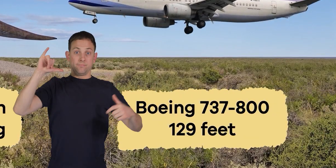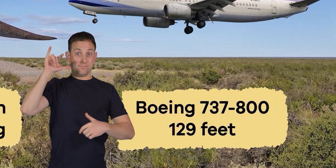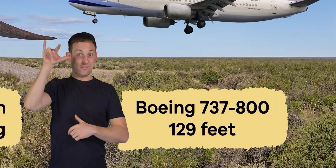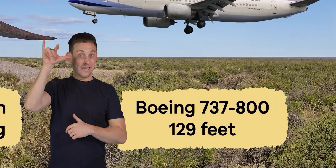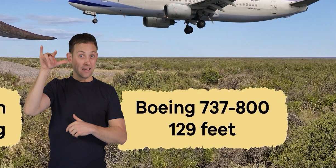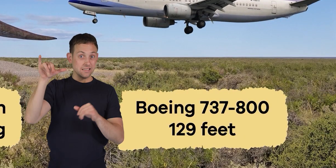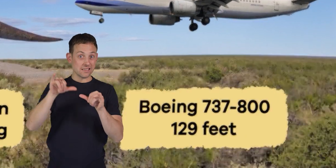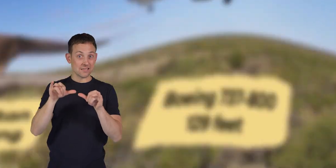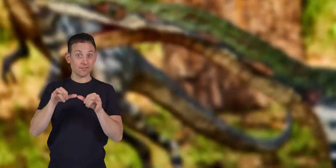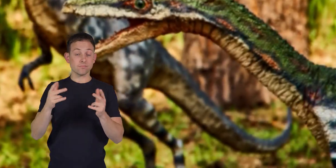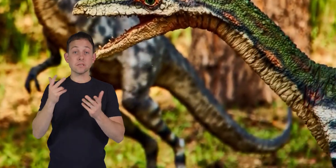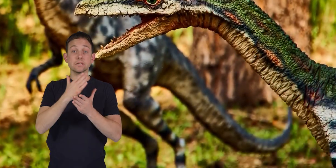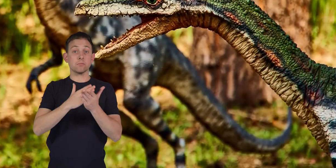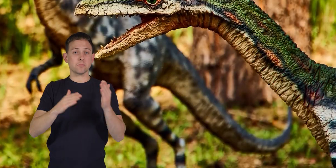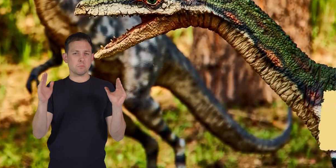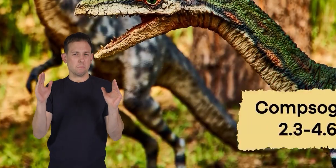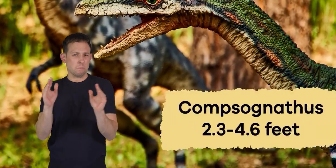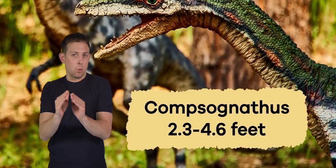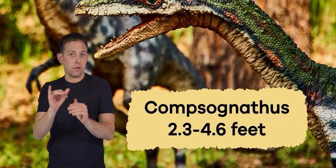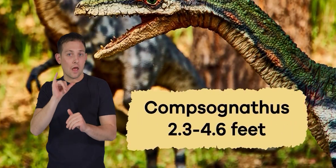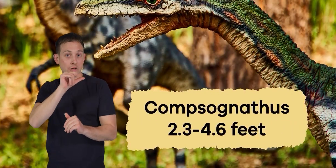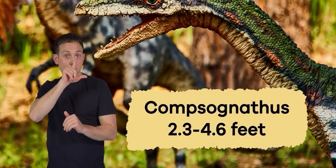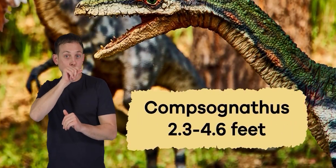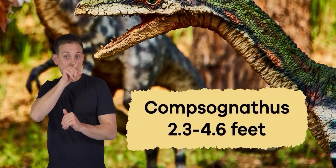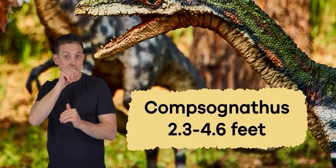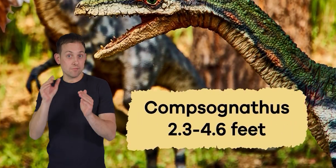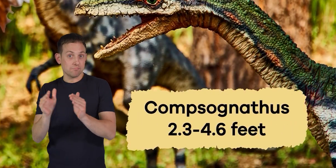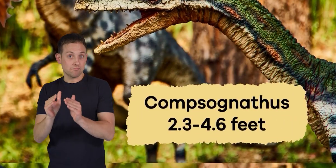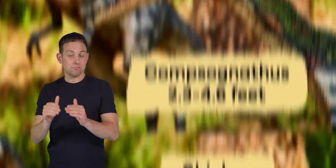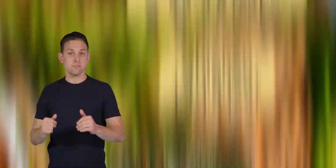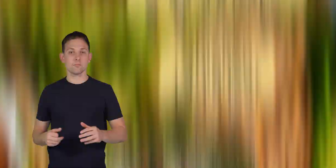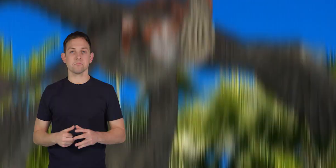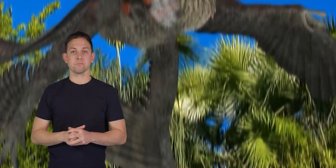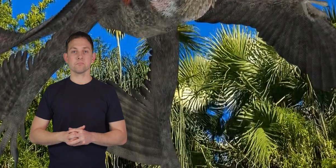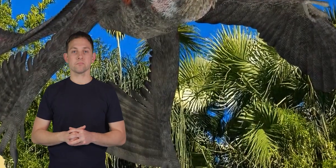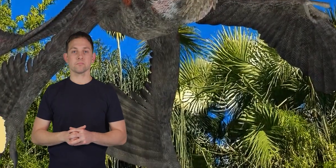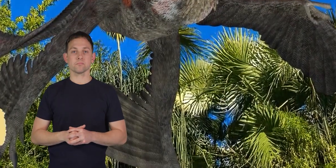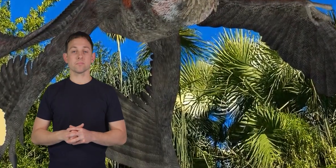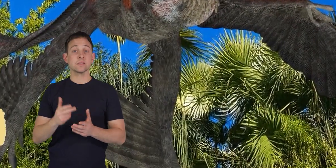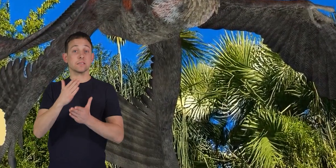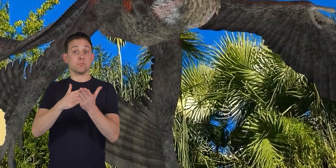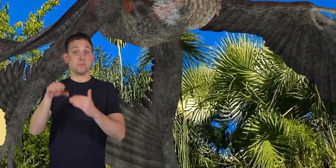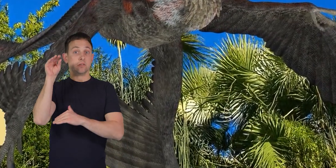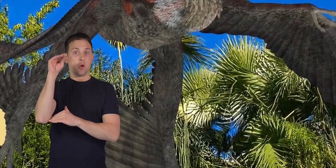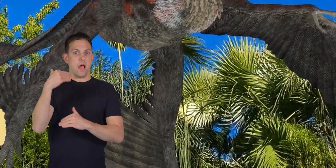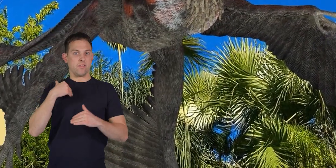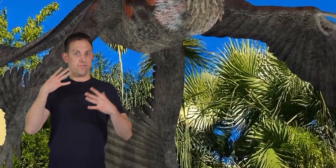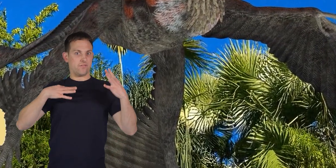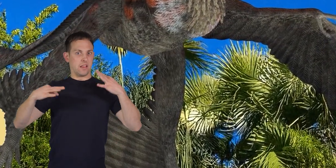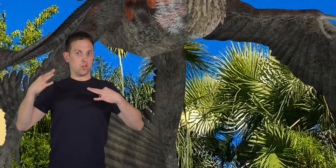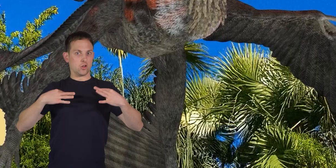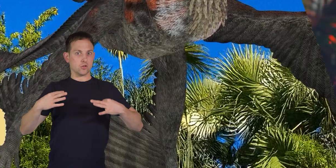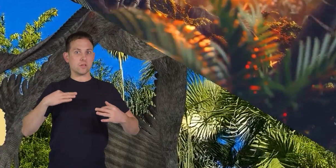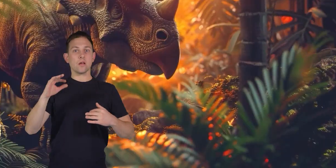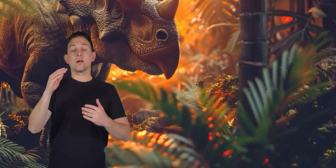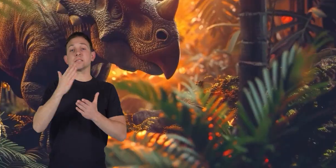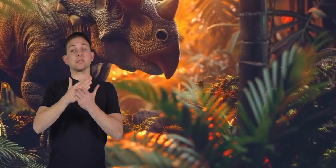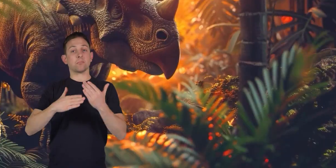airplane. Others were as small as a chicken. Some dinos had feathers. Others had